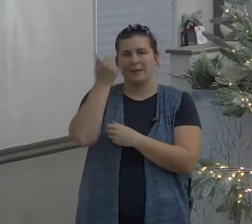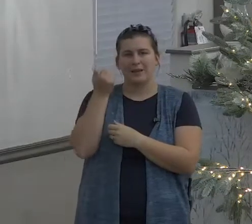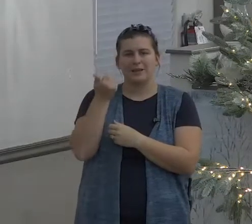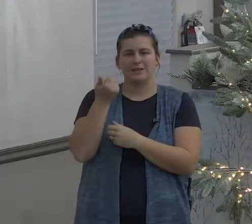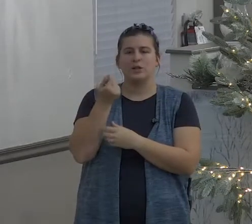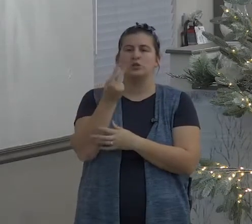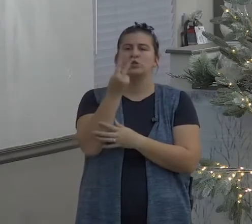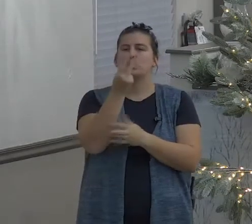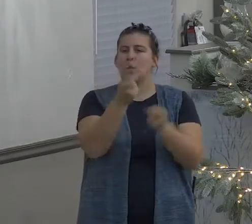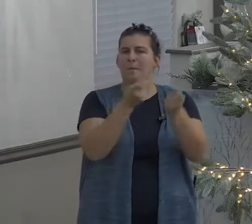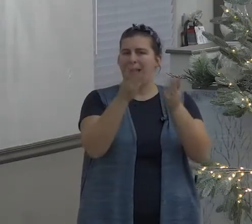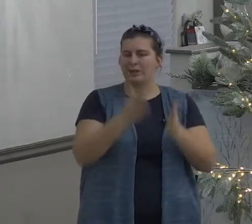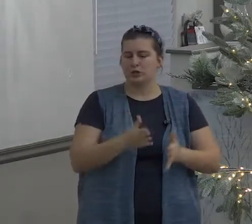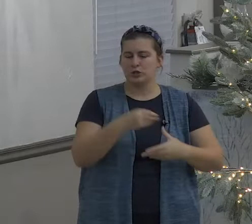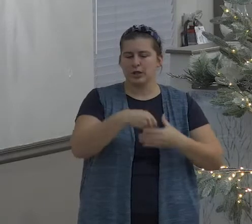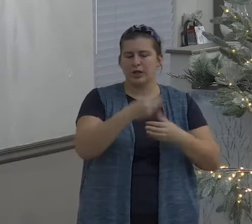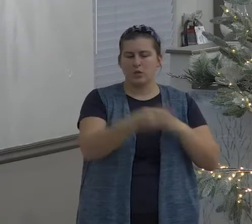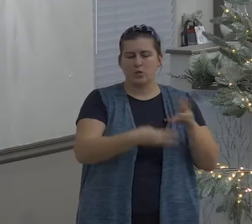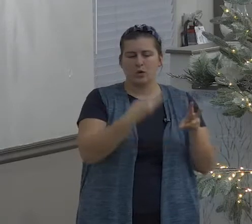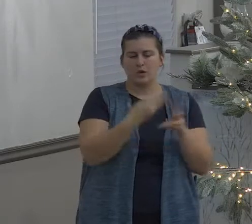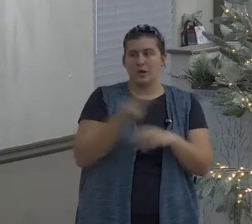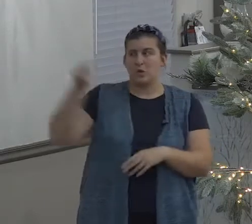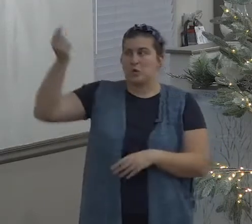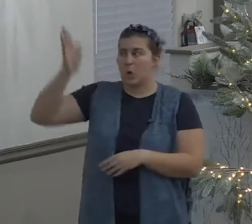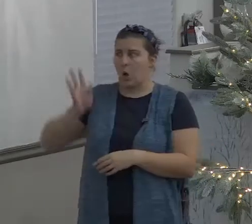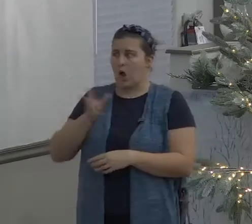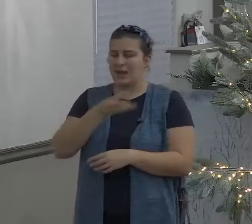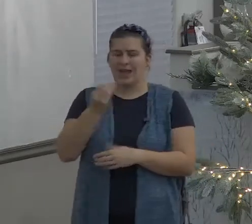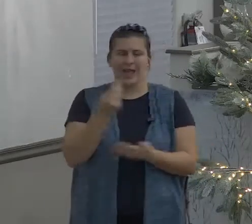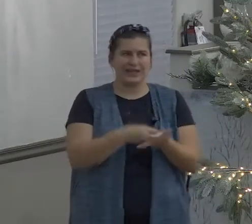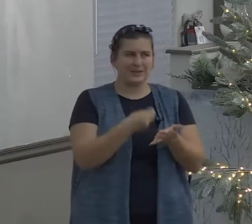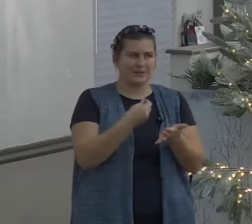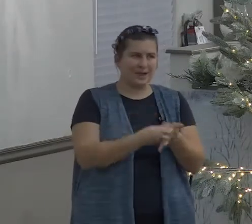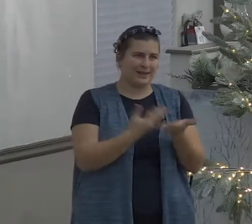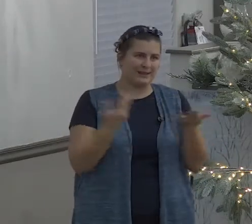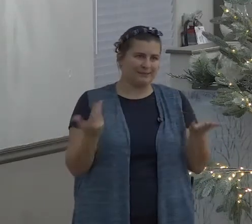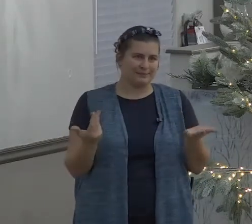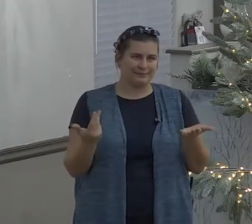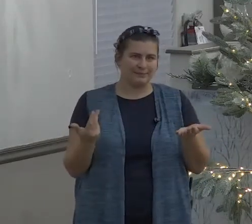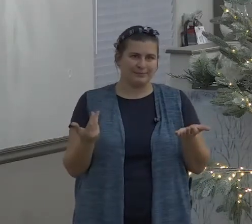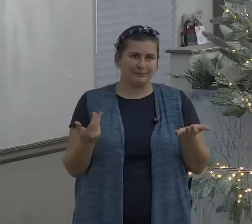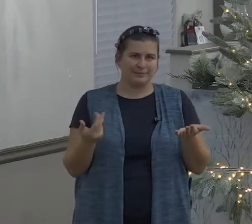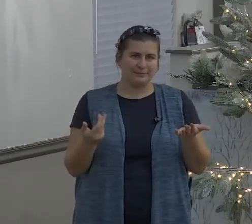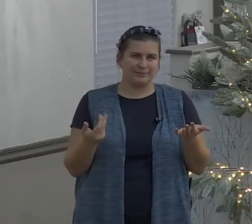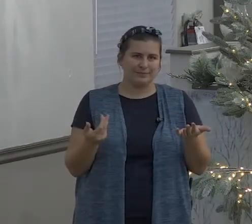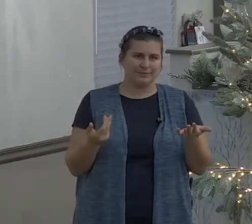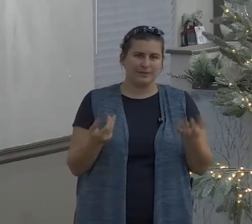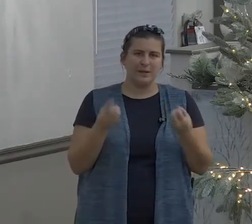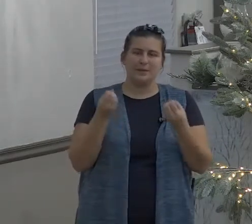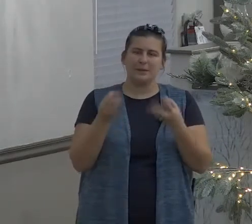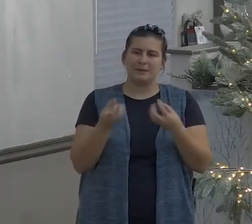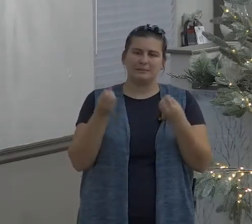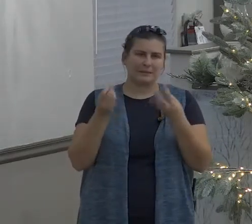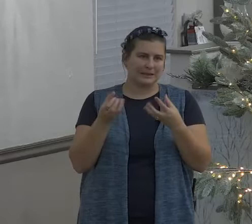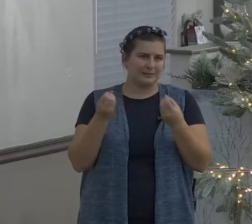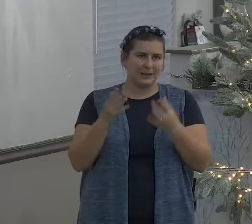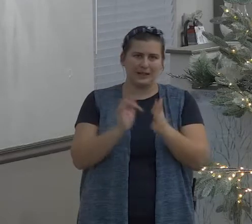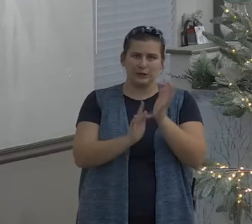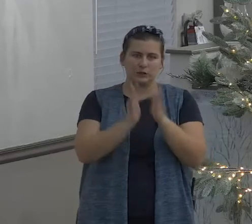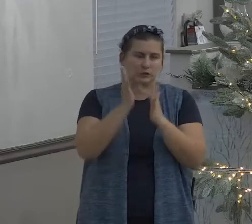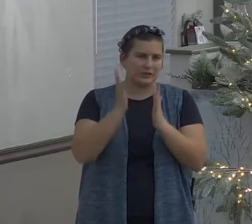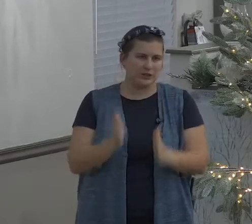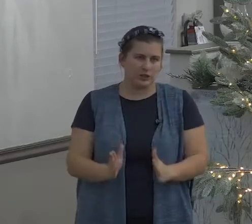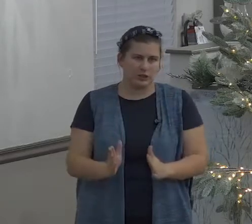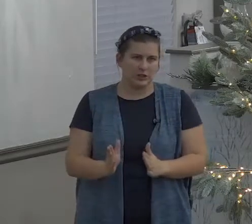the only reason why God requires that is because there's two masters in this world one is God